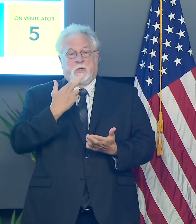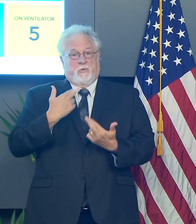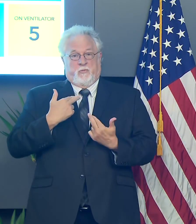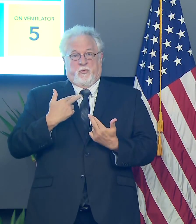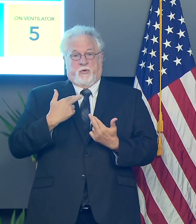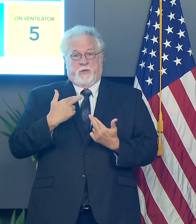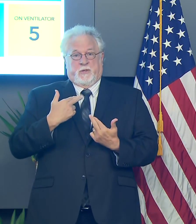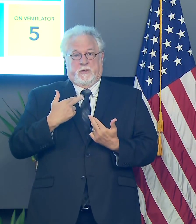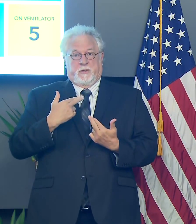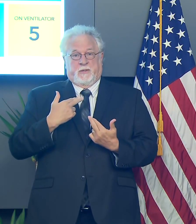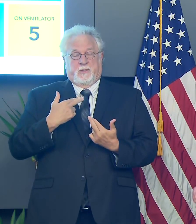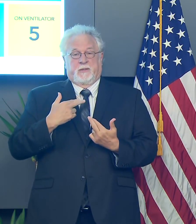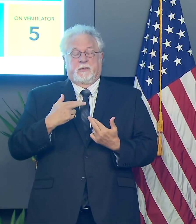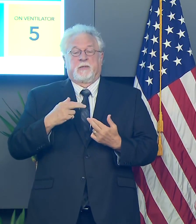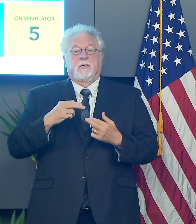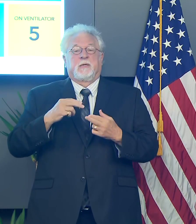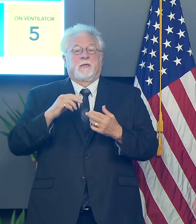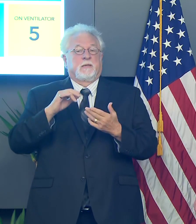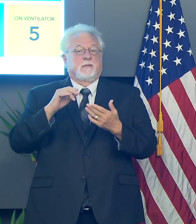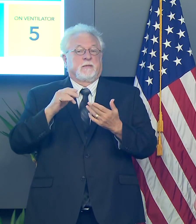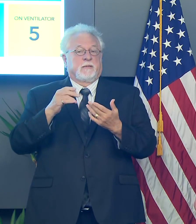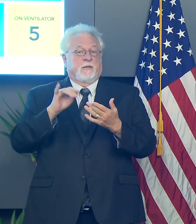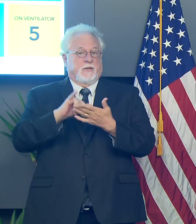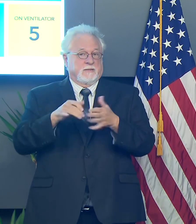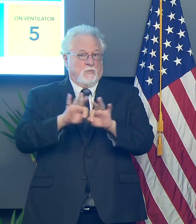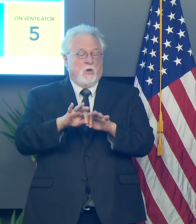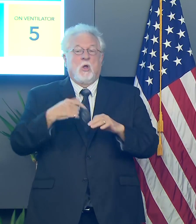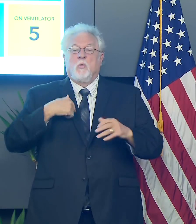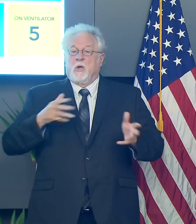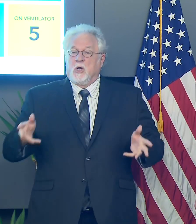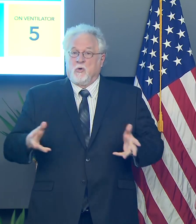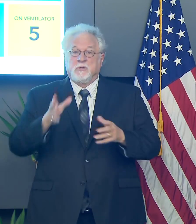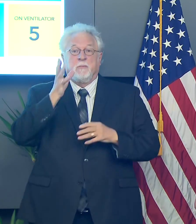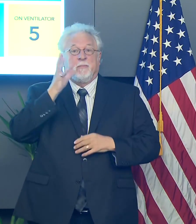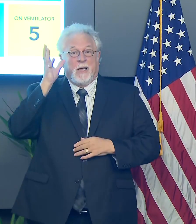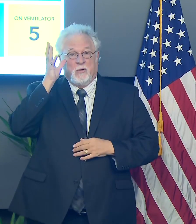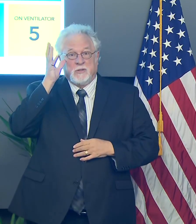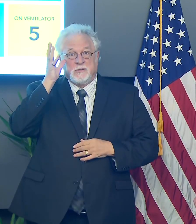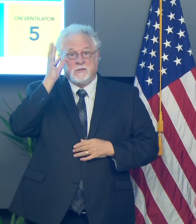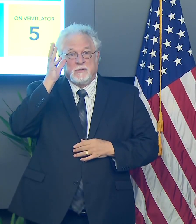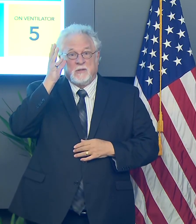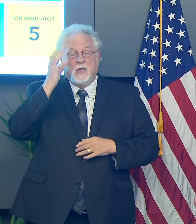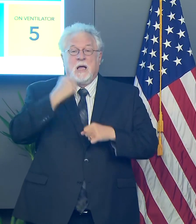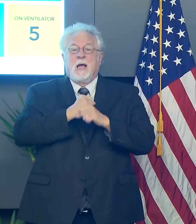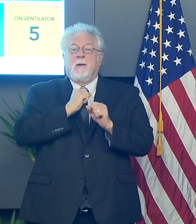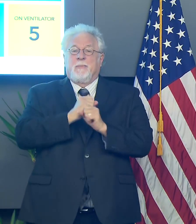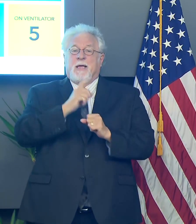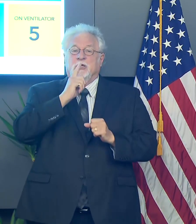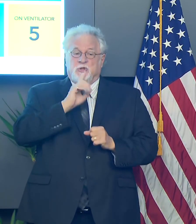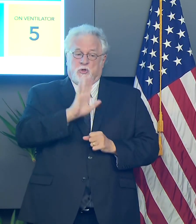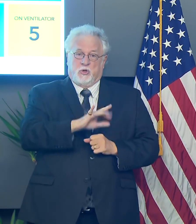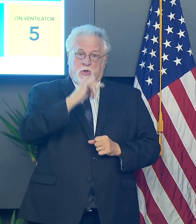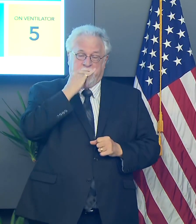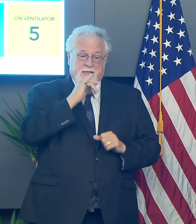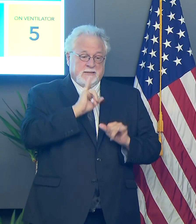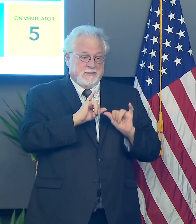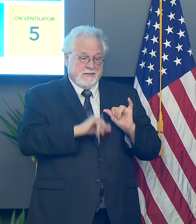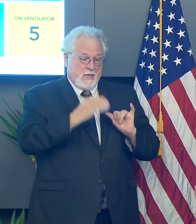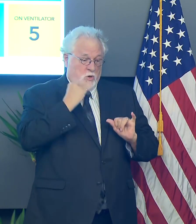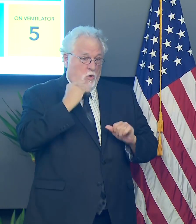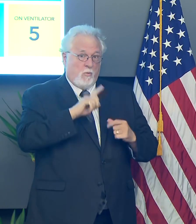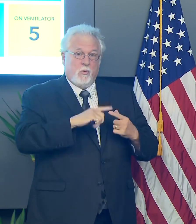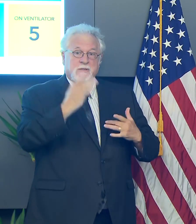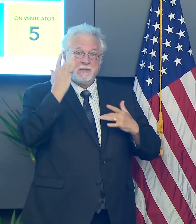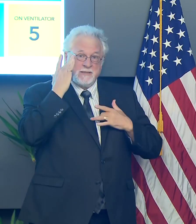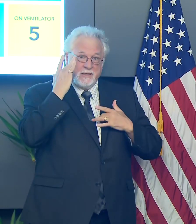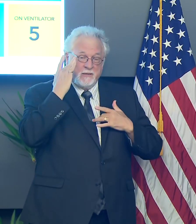entities that are important to this process. We are encouraging parents, uh, to make sure that their kids stay home when they're sick, just